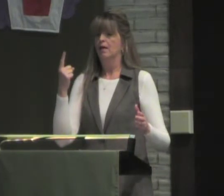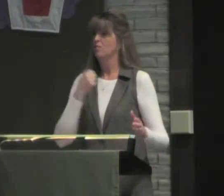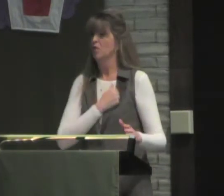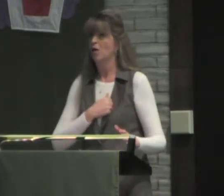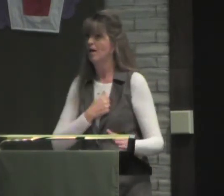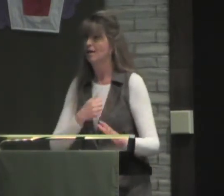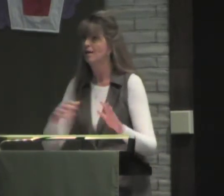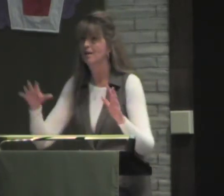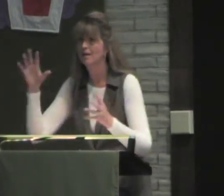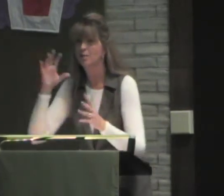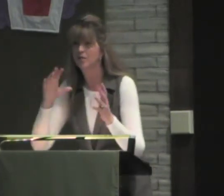or say